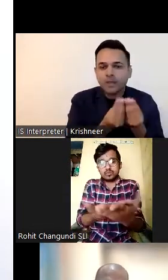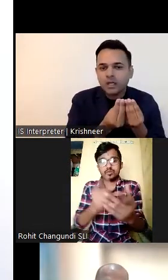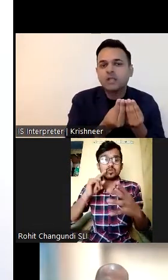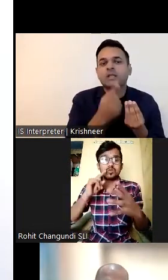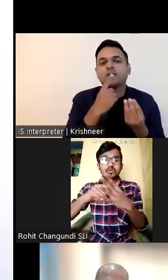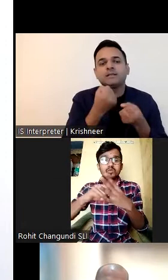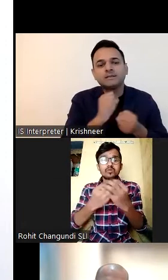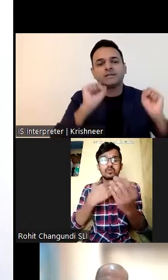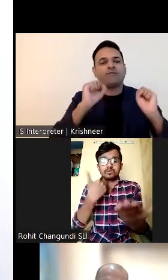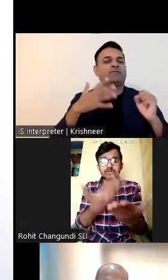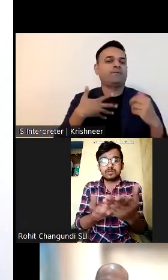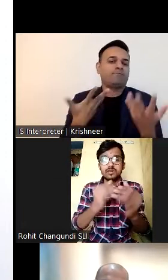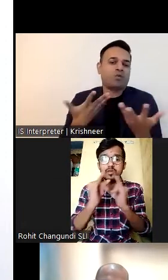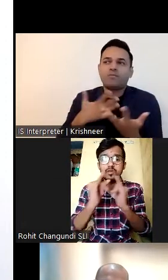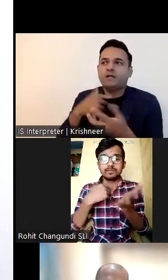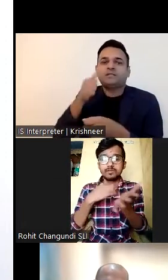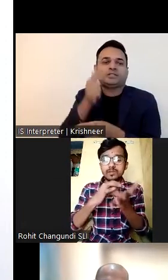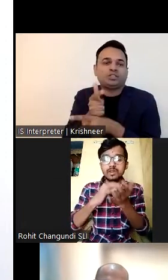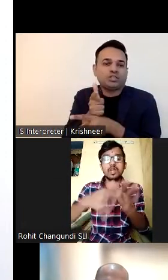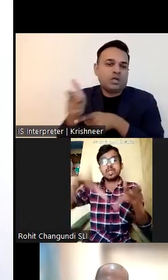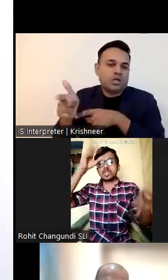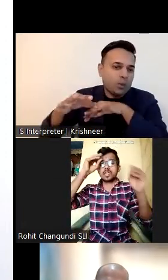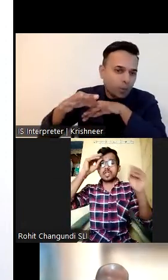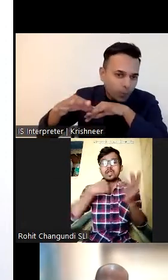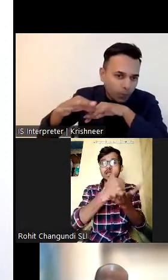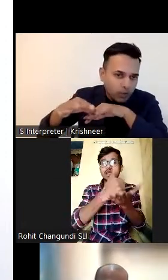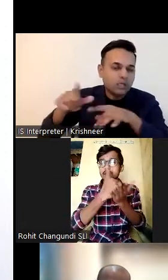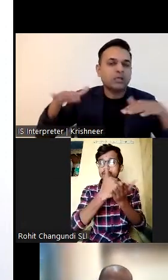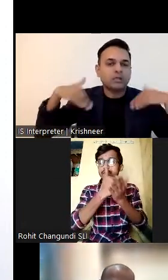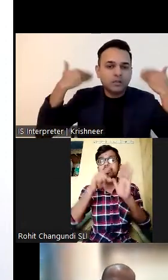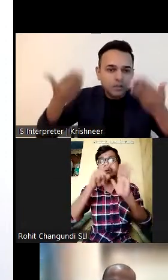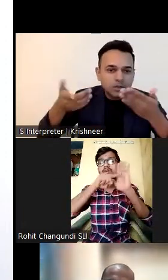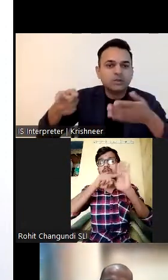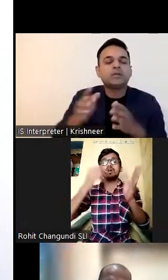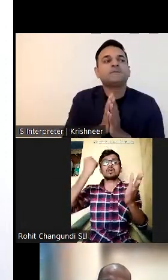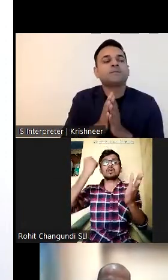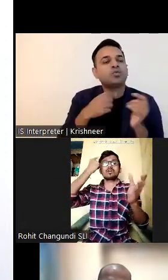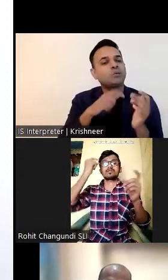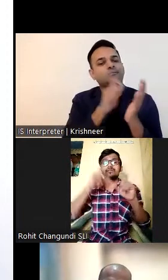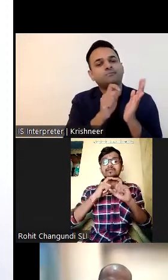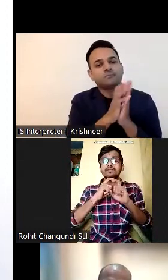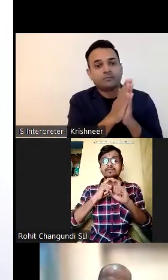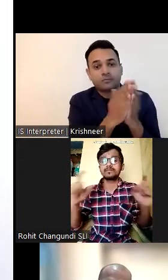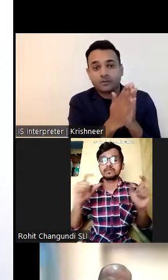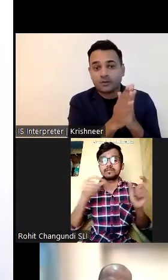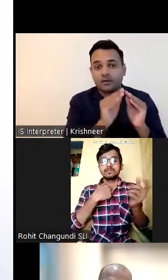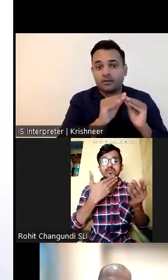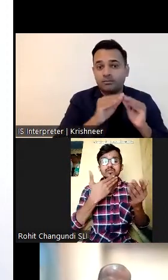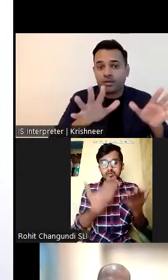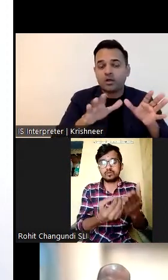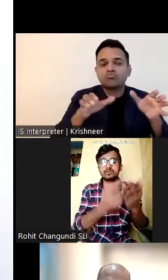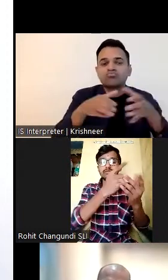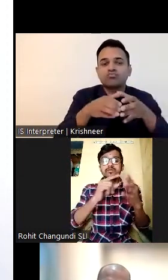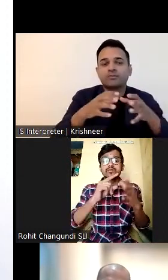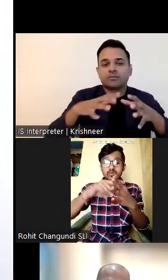Mumbai Youth for Jobs team and got enrolled in their training batch. The training has helped me to gain some basic